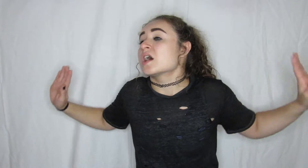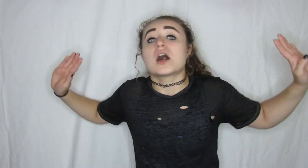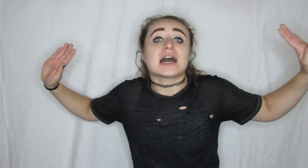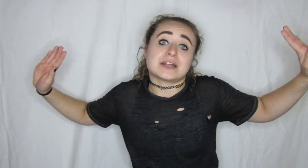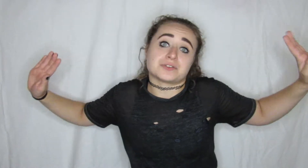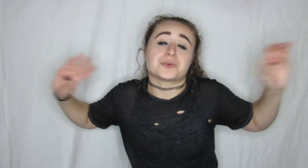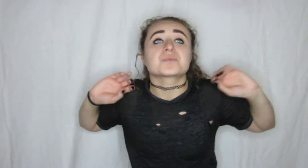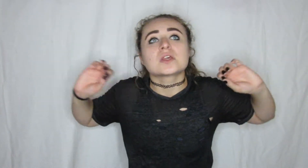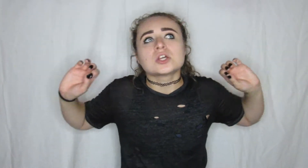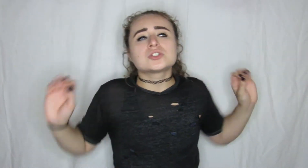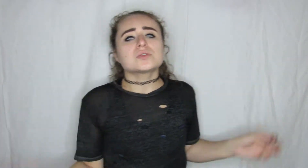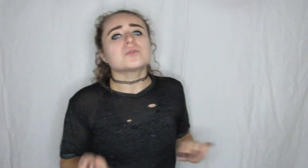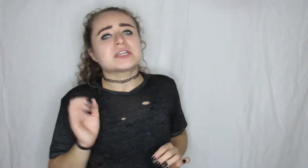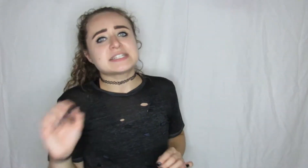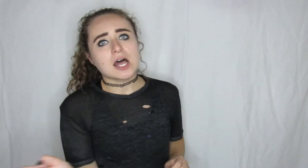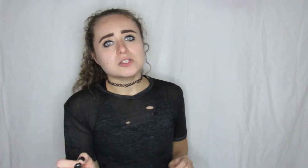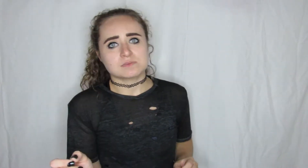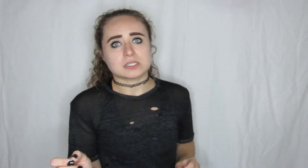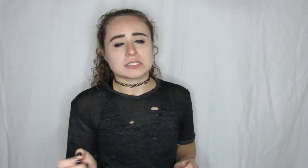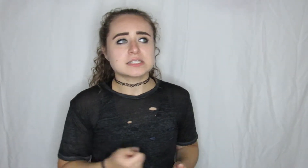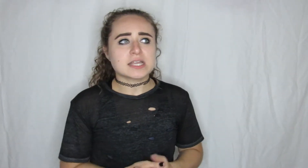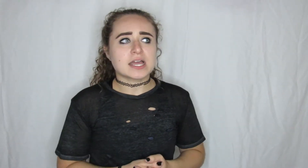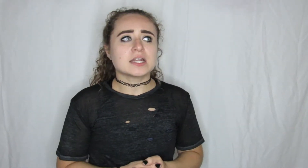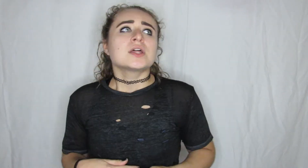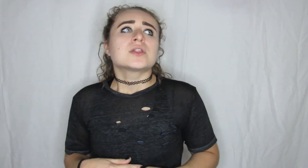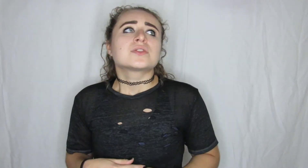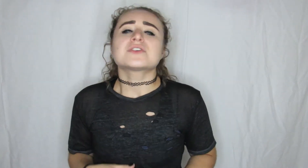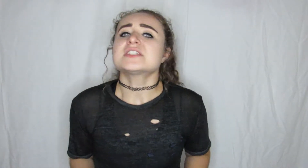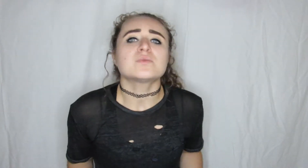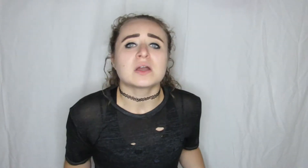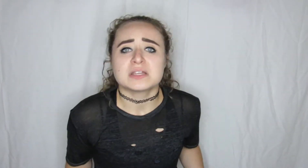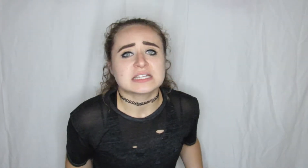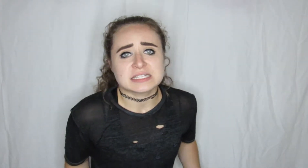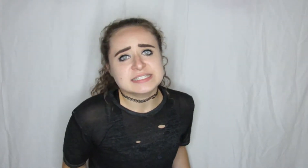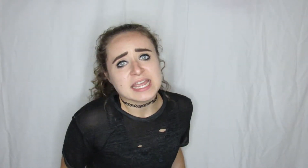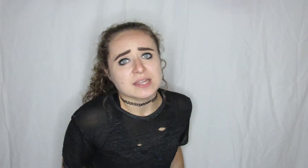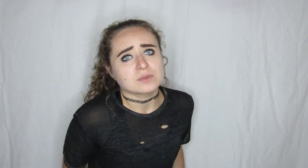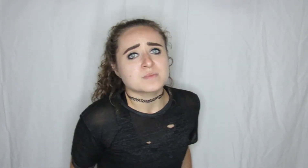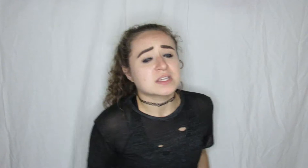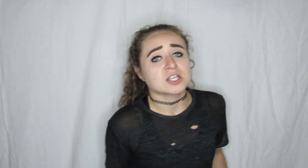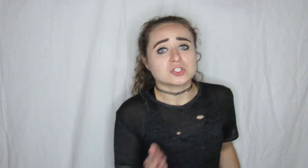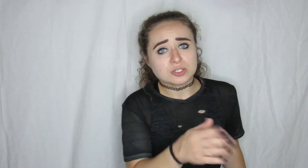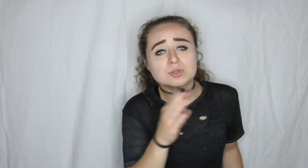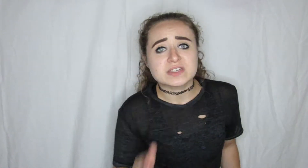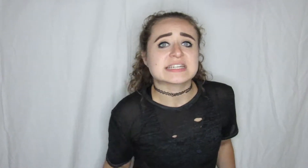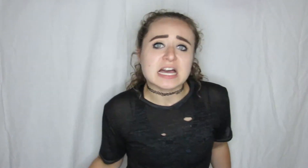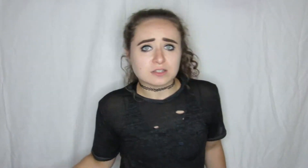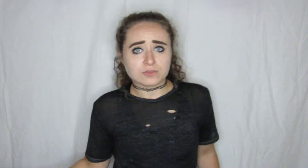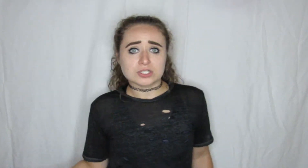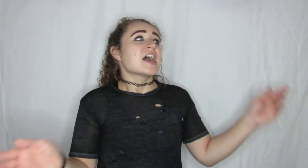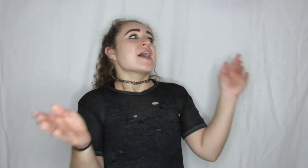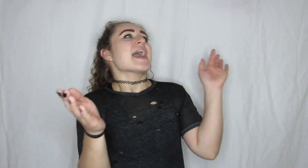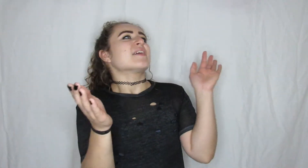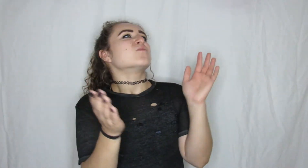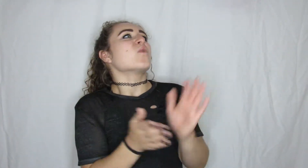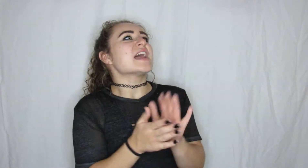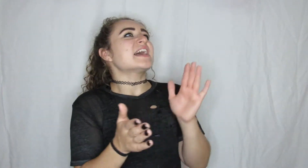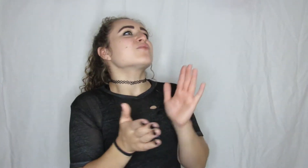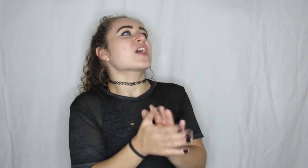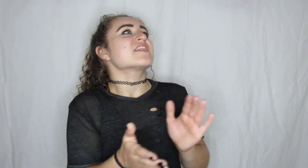I don't know so he tells me he said the reason why we didn't date was because you're moving to California and when I read